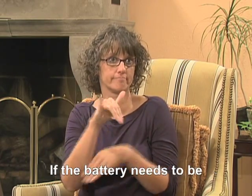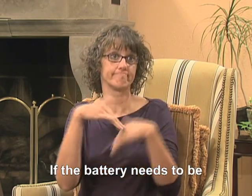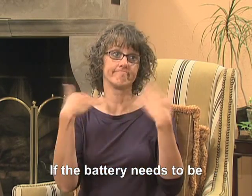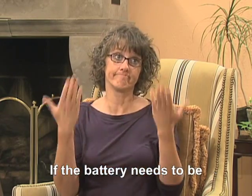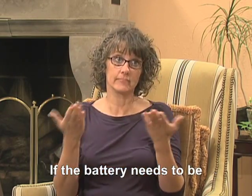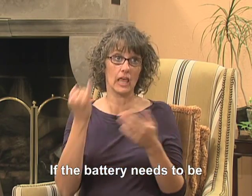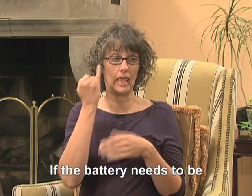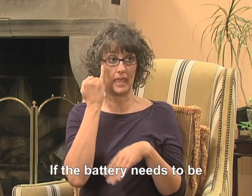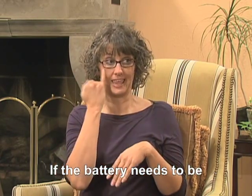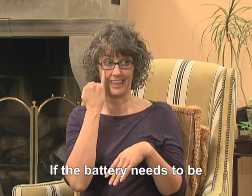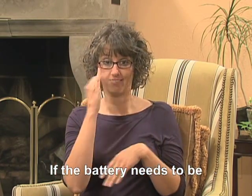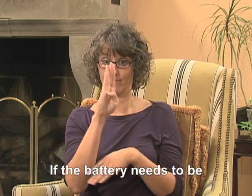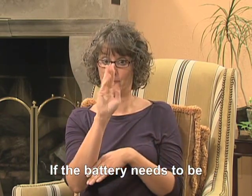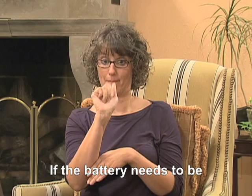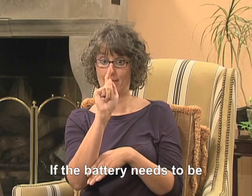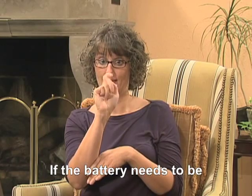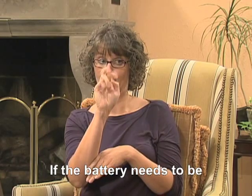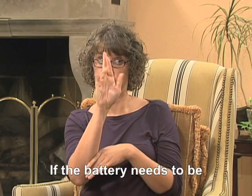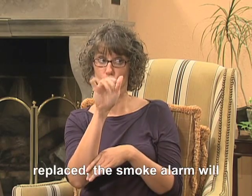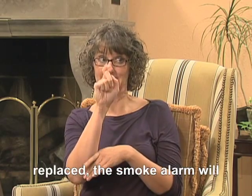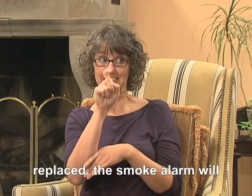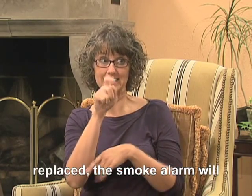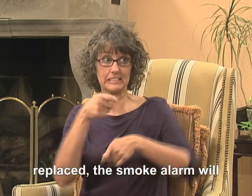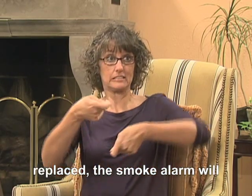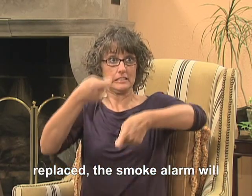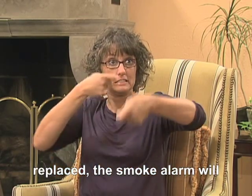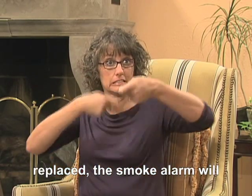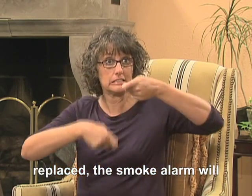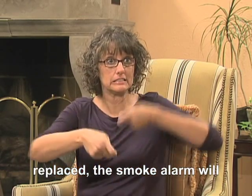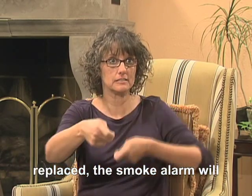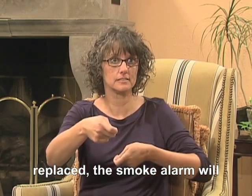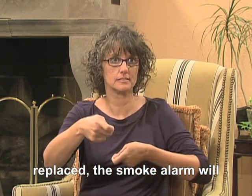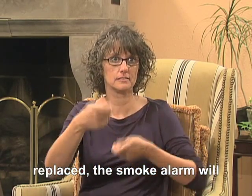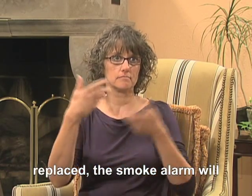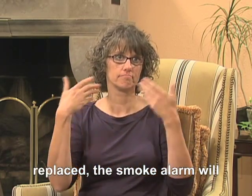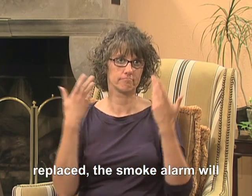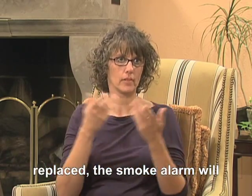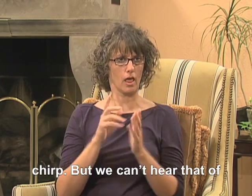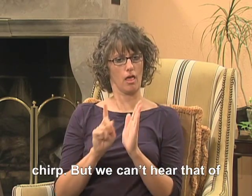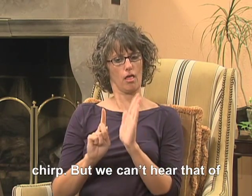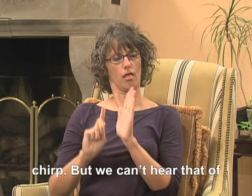If the battery needs to be replaced, the smoke alarm will chirp.